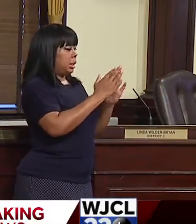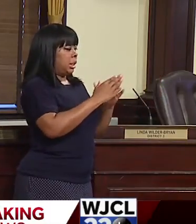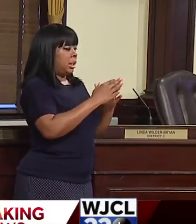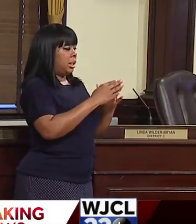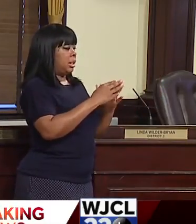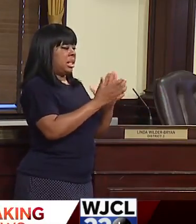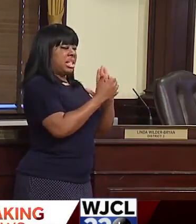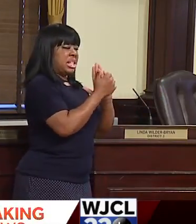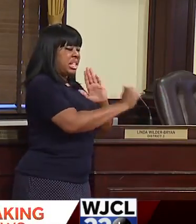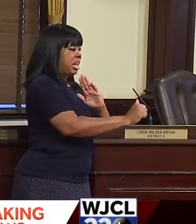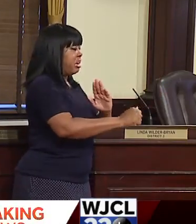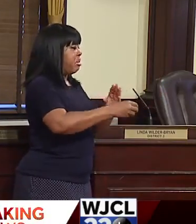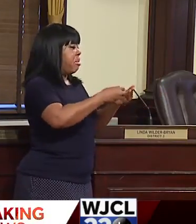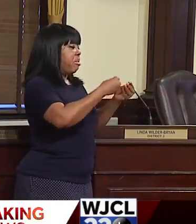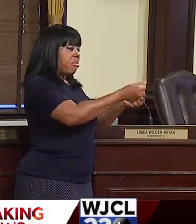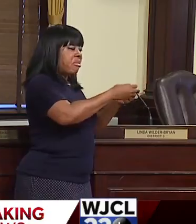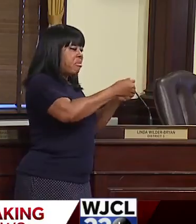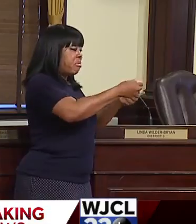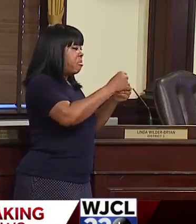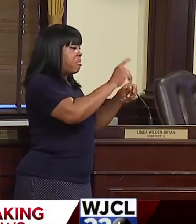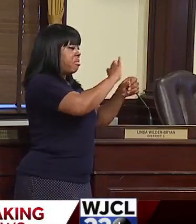you talk about 1295